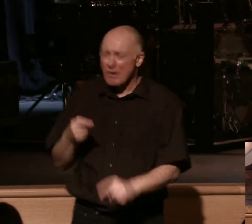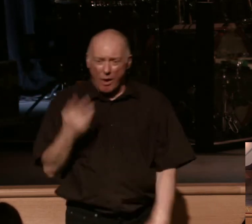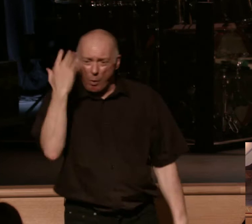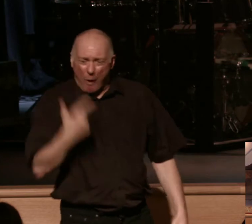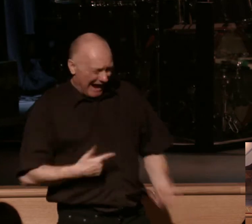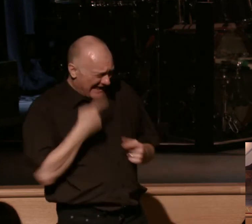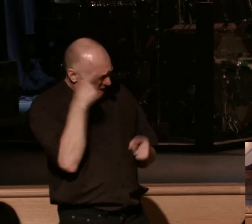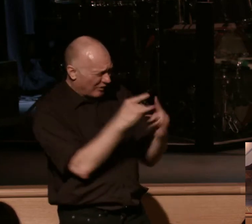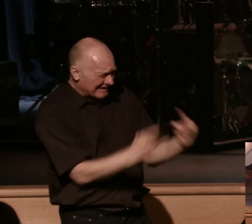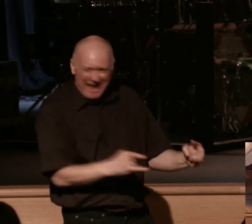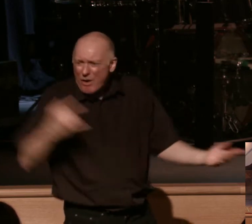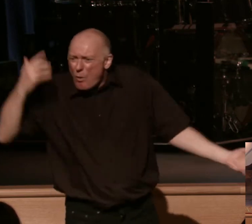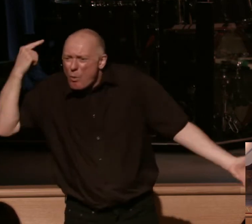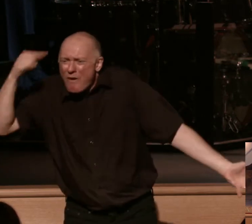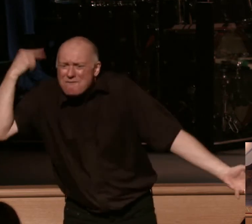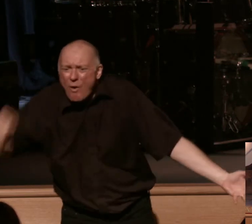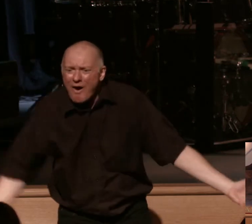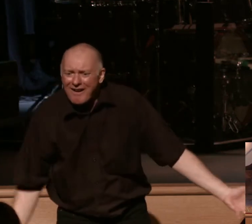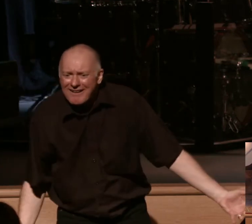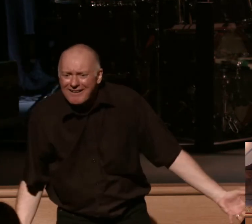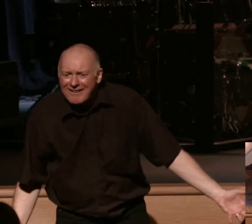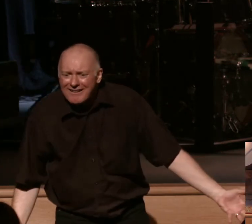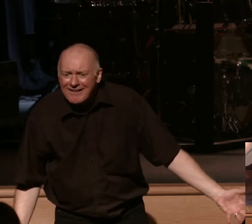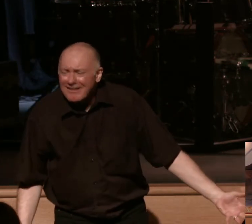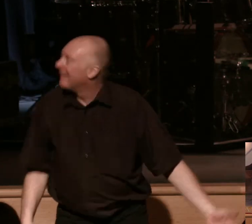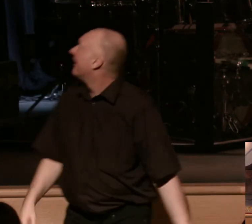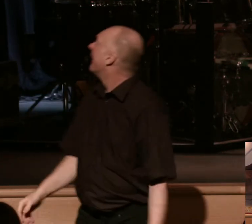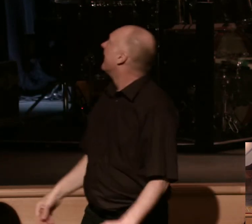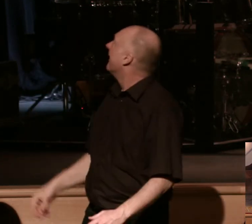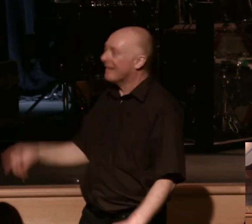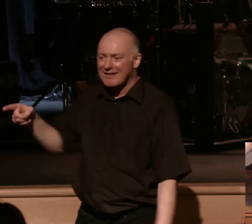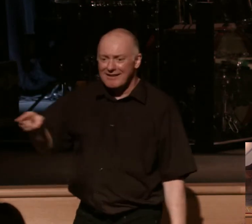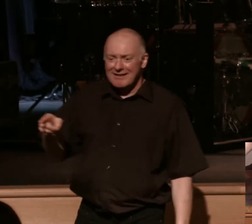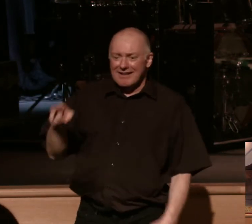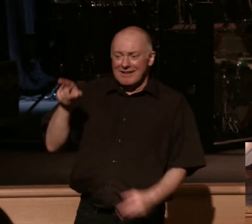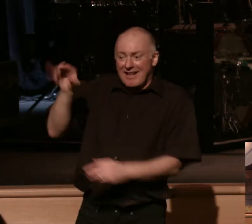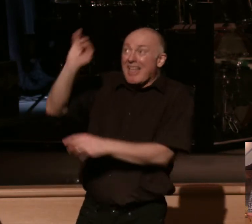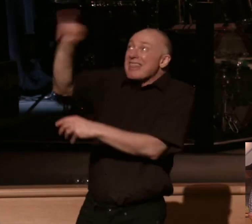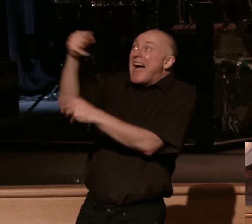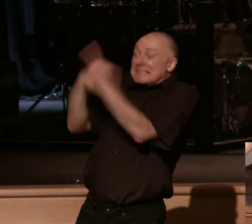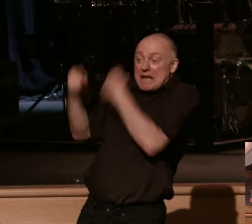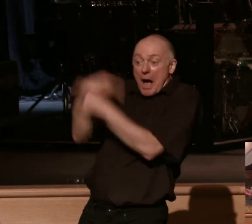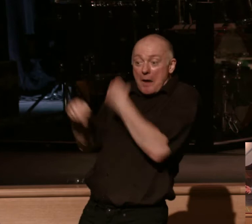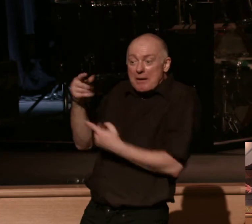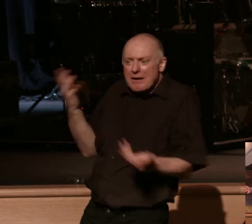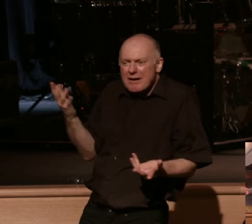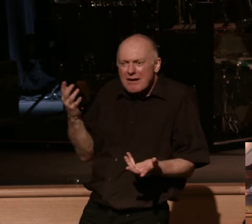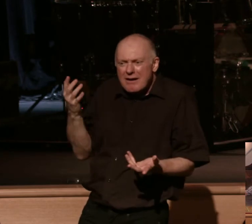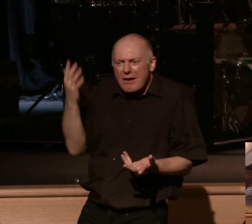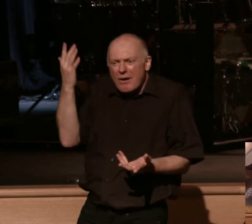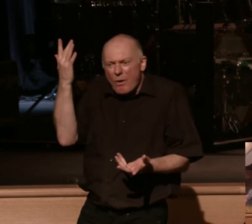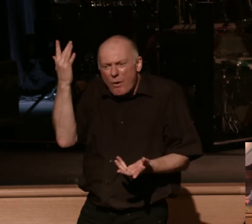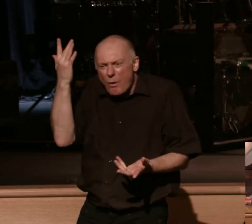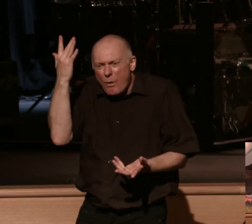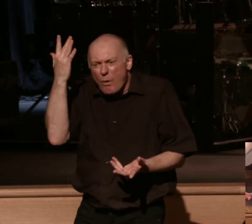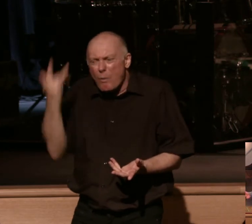that? If you know that, next one, if you know that, that is coming, right? Why, why would you ever want to live, listen,